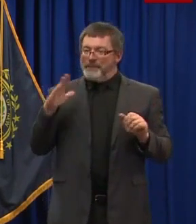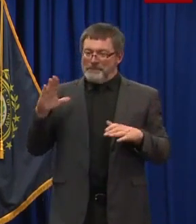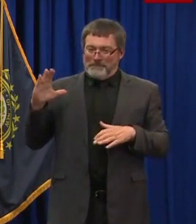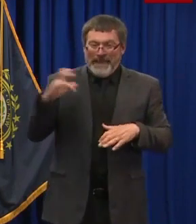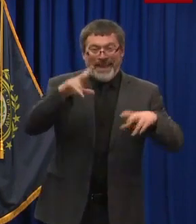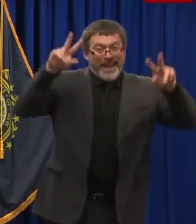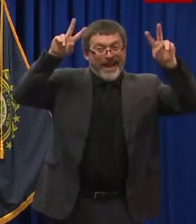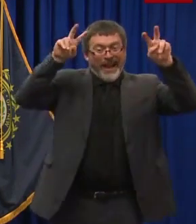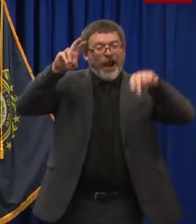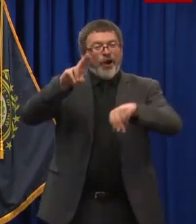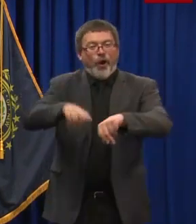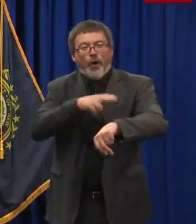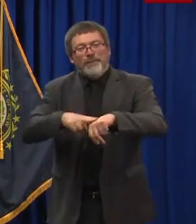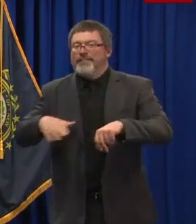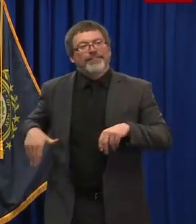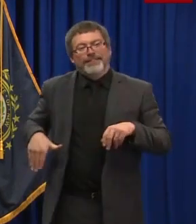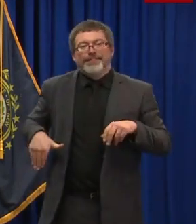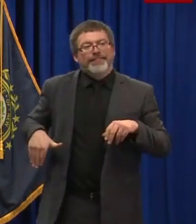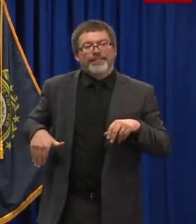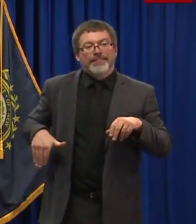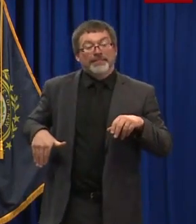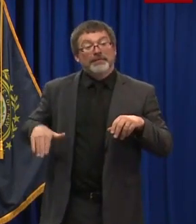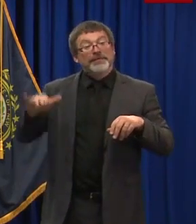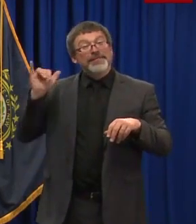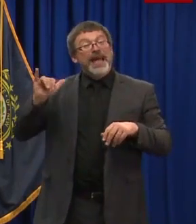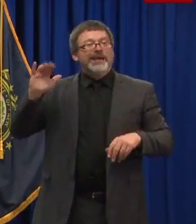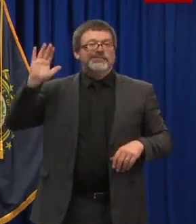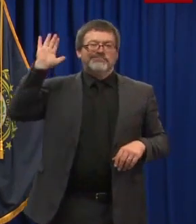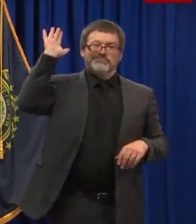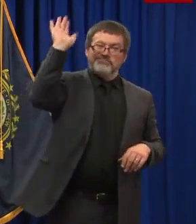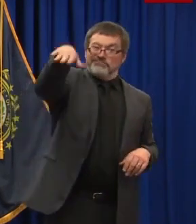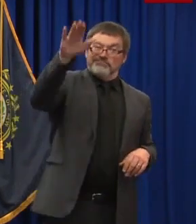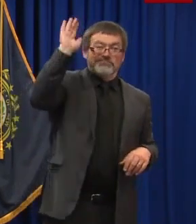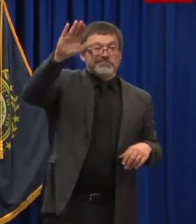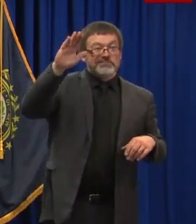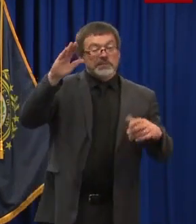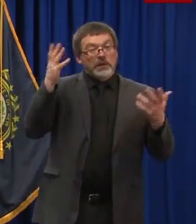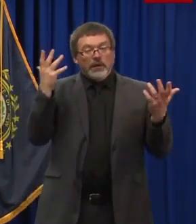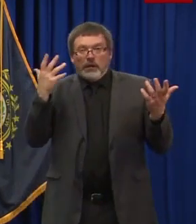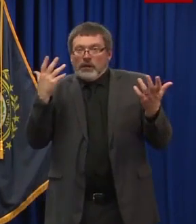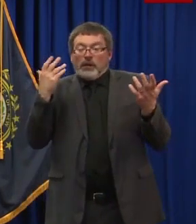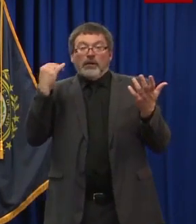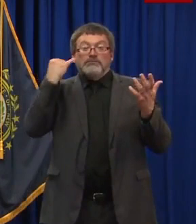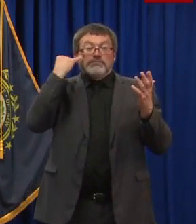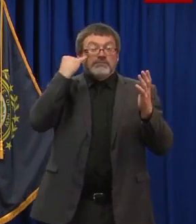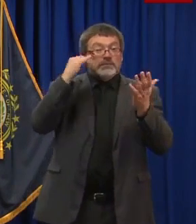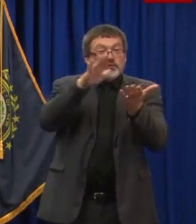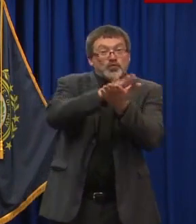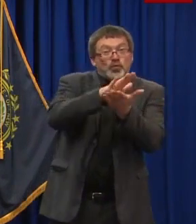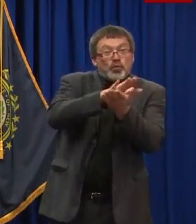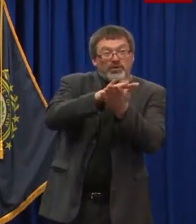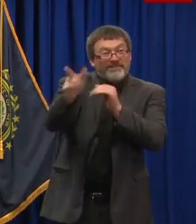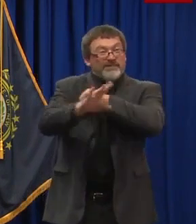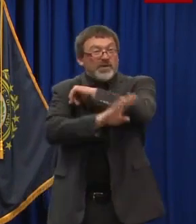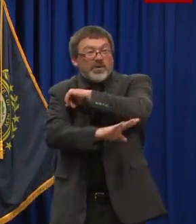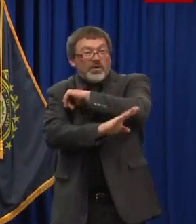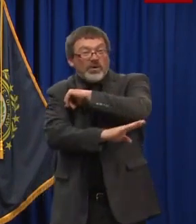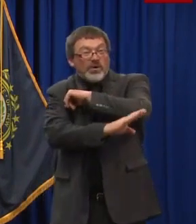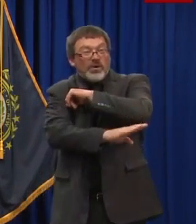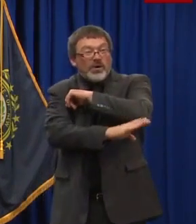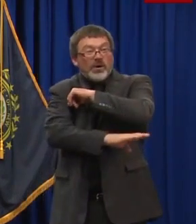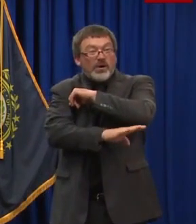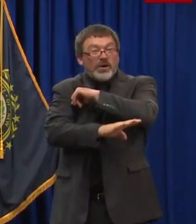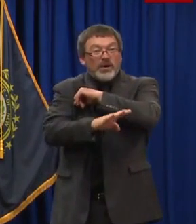at schools and universities opening with their new guidelines. I think that's when we'll finally feel like things are somewhat back to normal to be sure. But